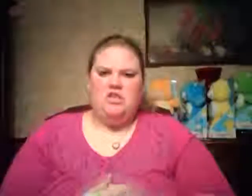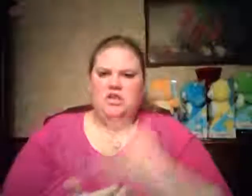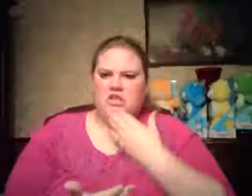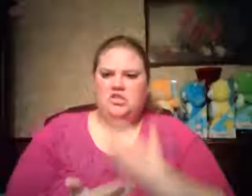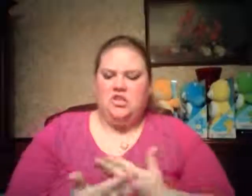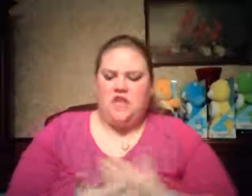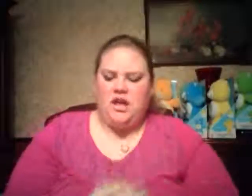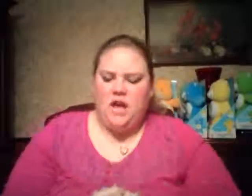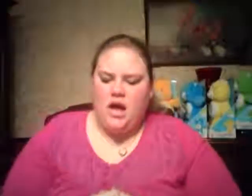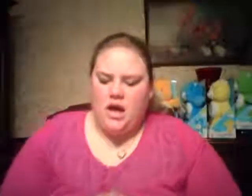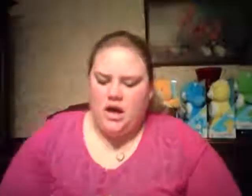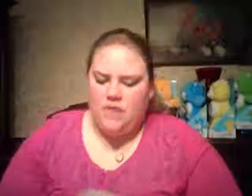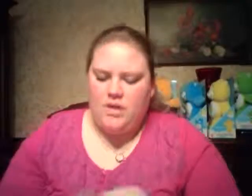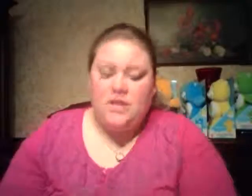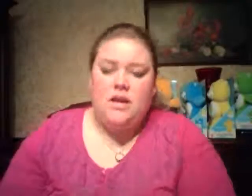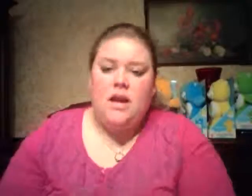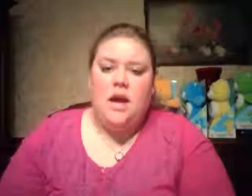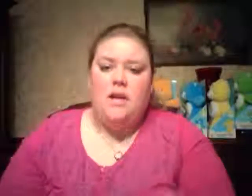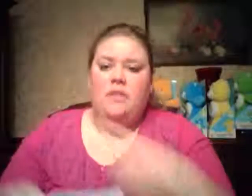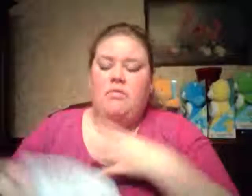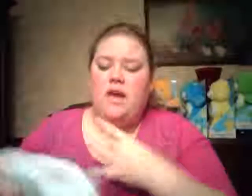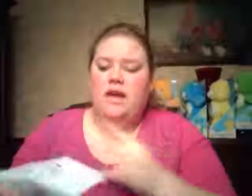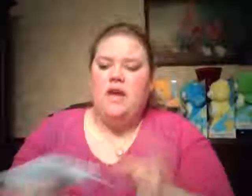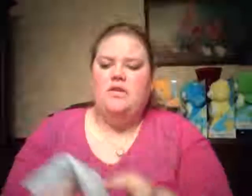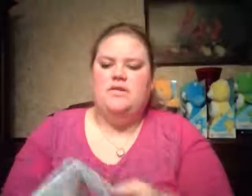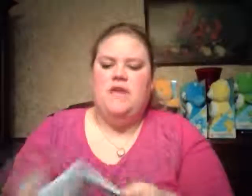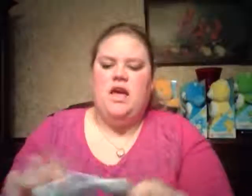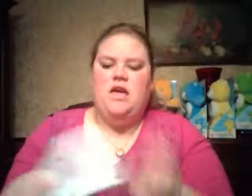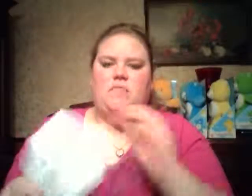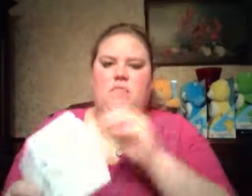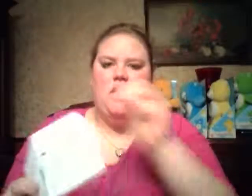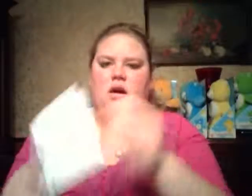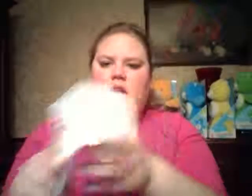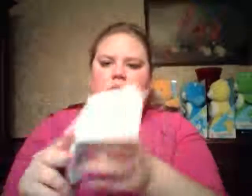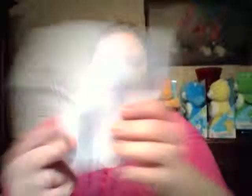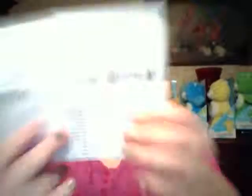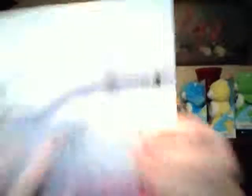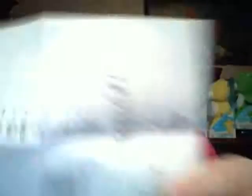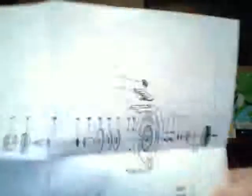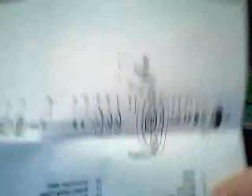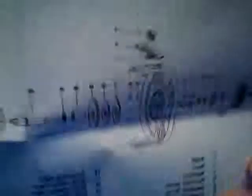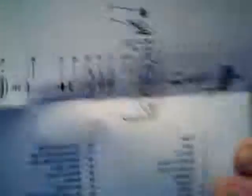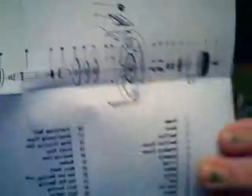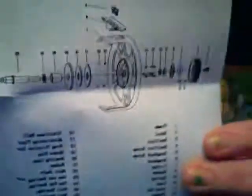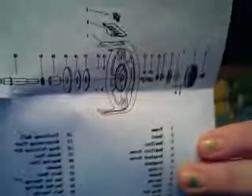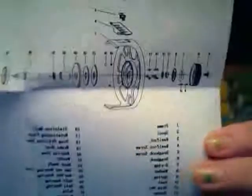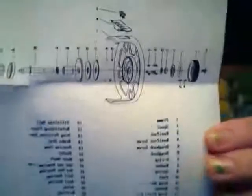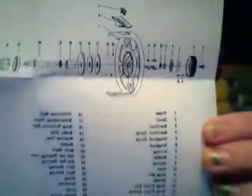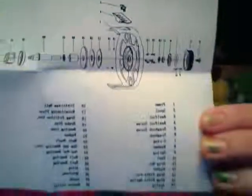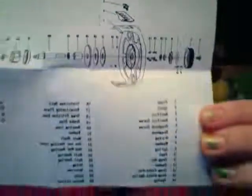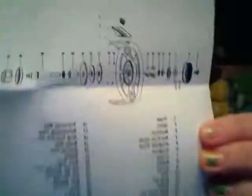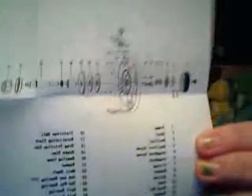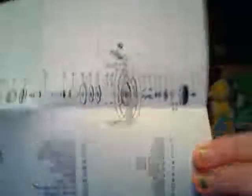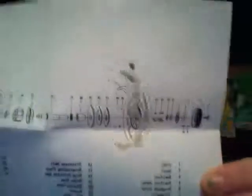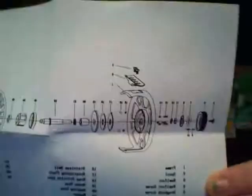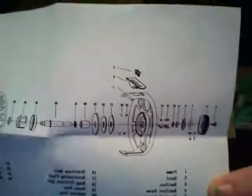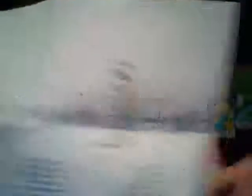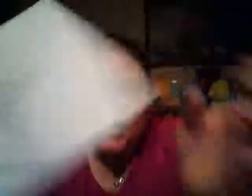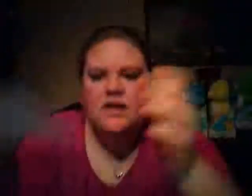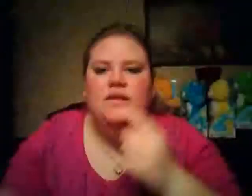that's it that's a good thing and then I like how this came with this little diagram so it kind